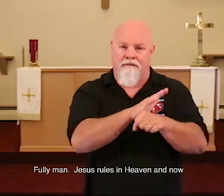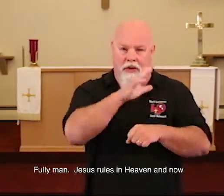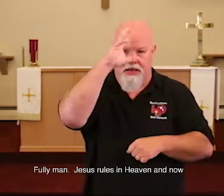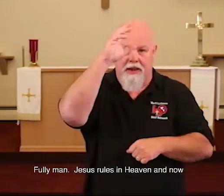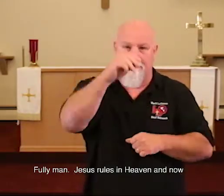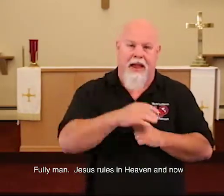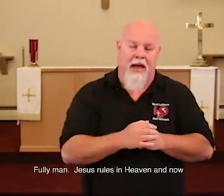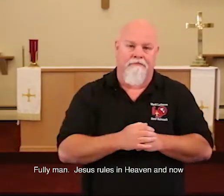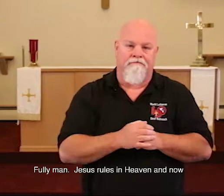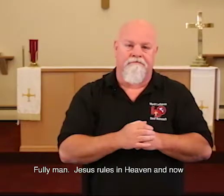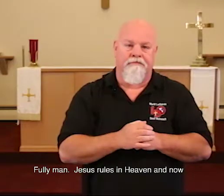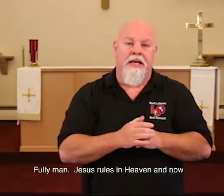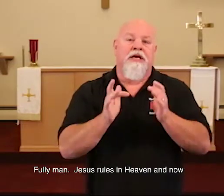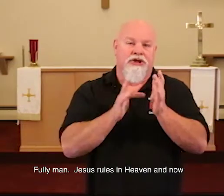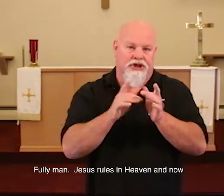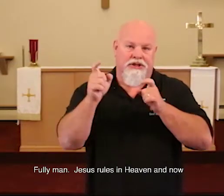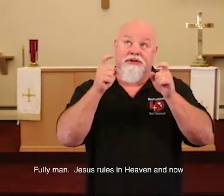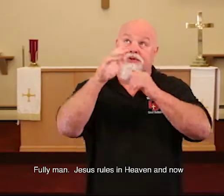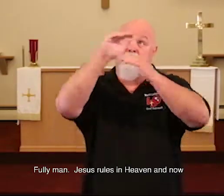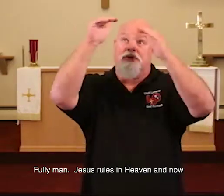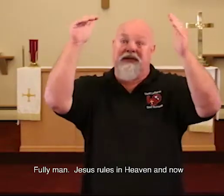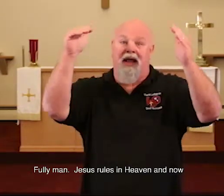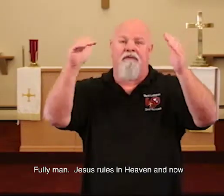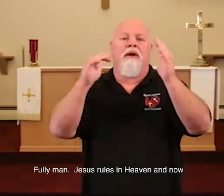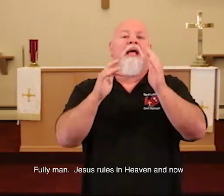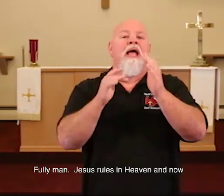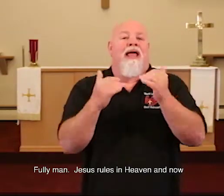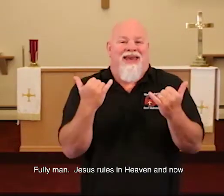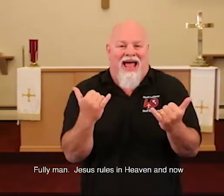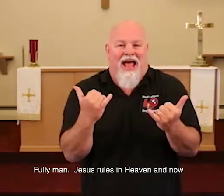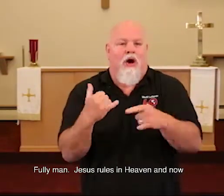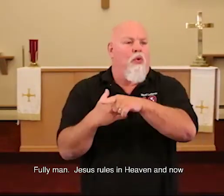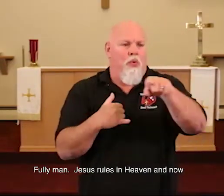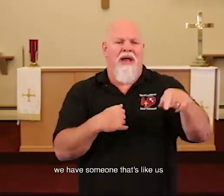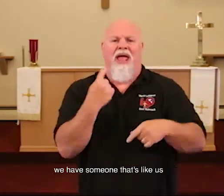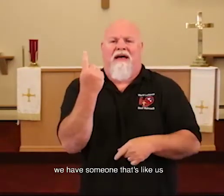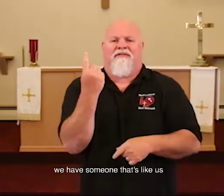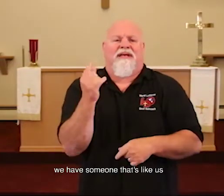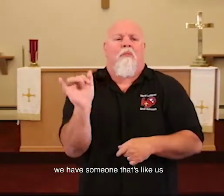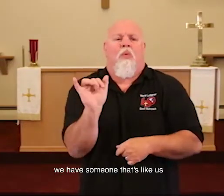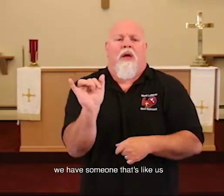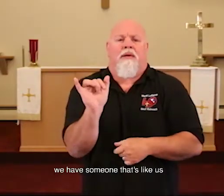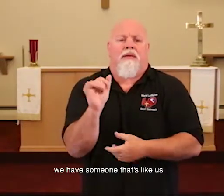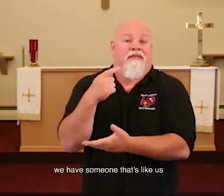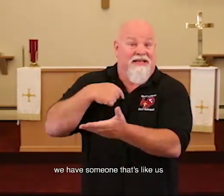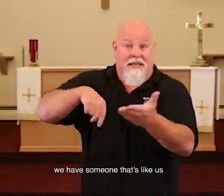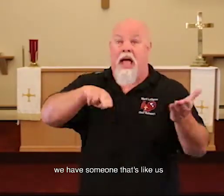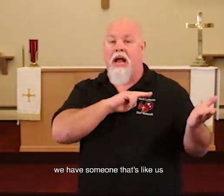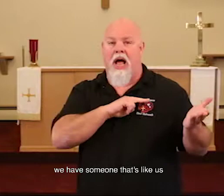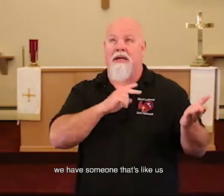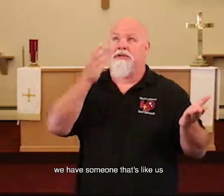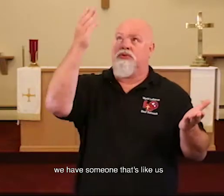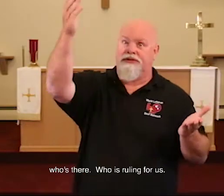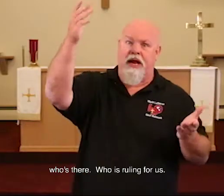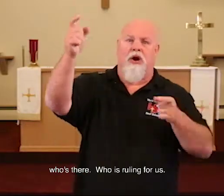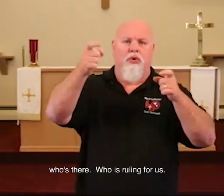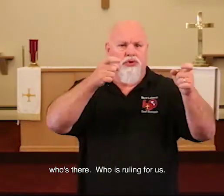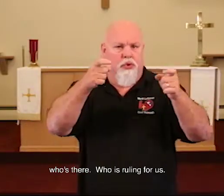fully man. Jesus rules in heaven. And now we have someone that's like us, who's there, who's